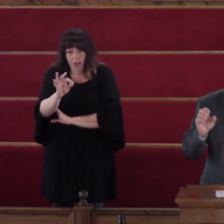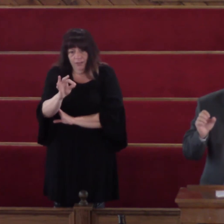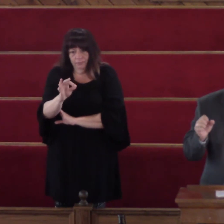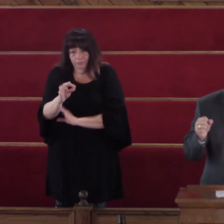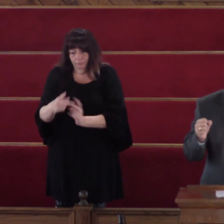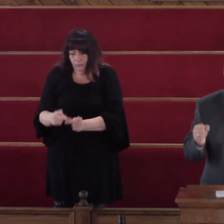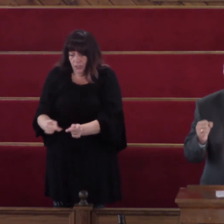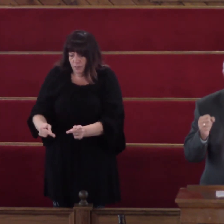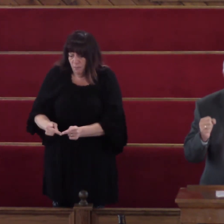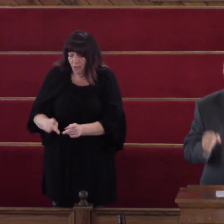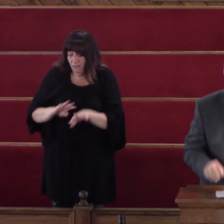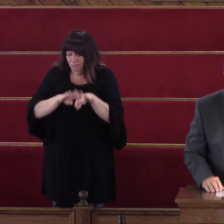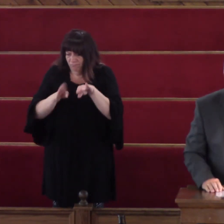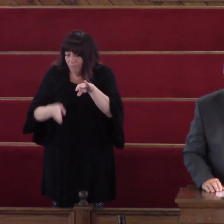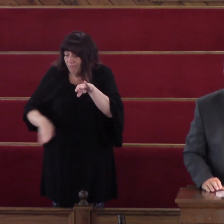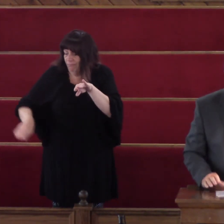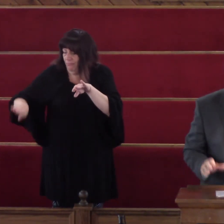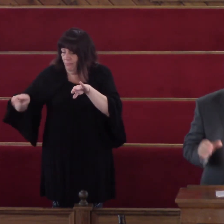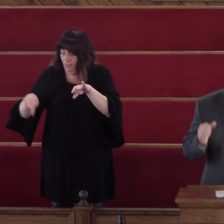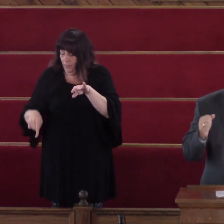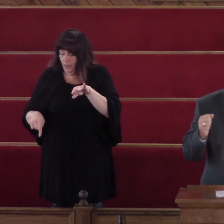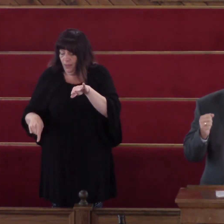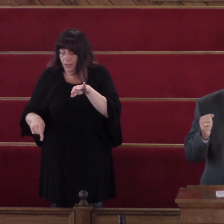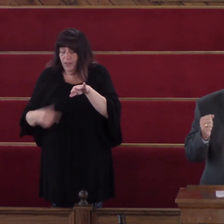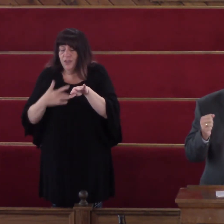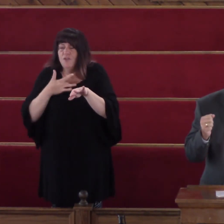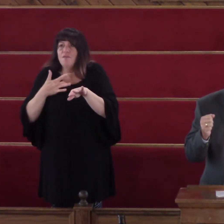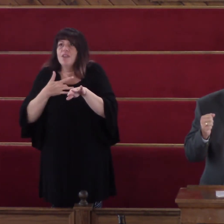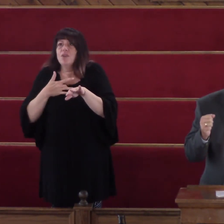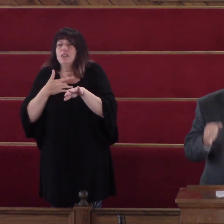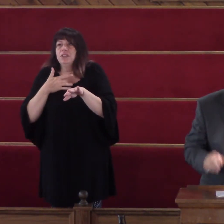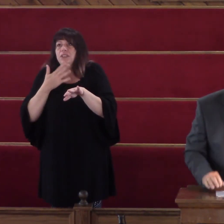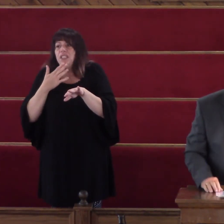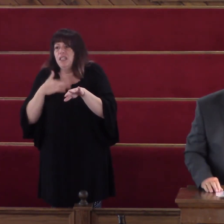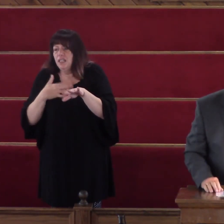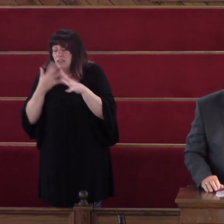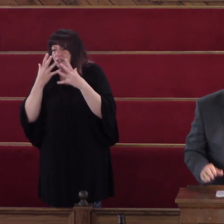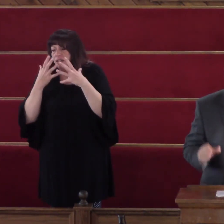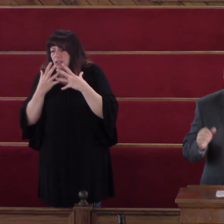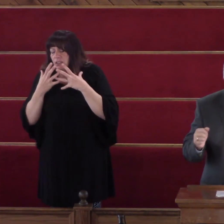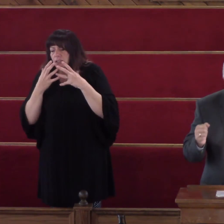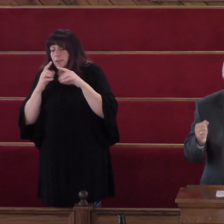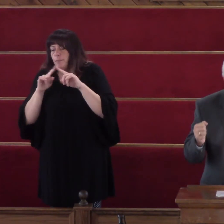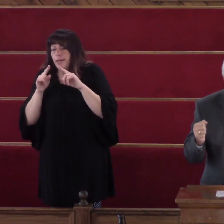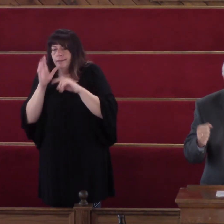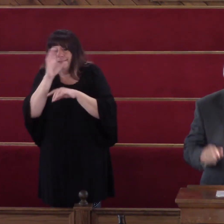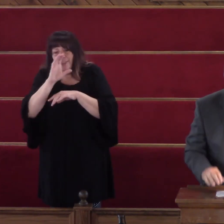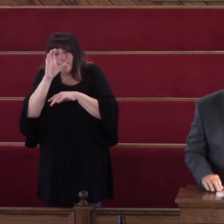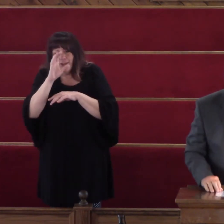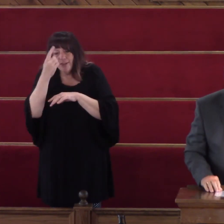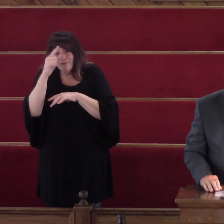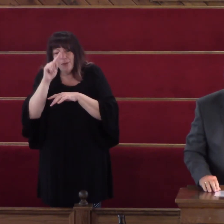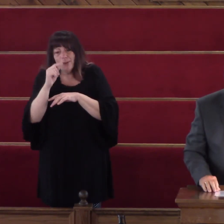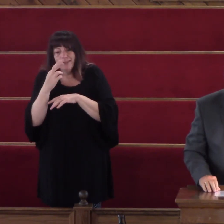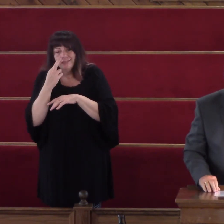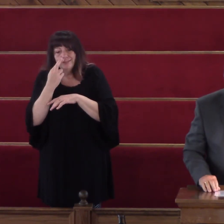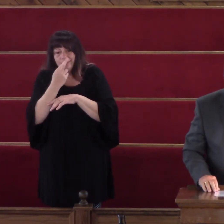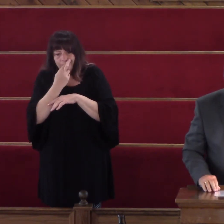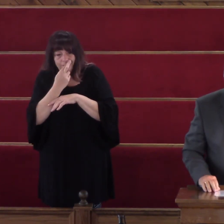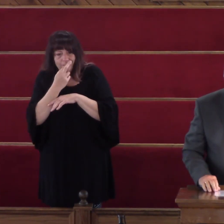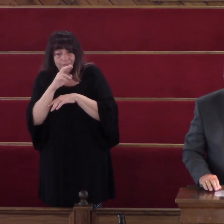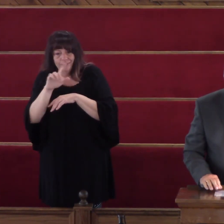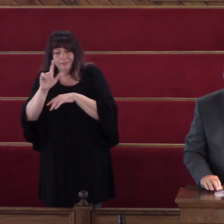of God And that lily How beautiful That it can be And then we begin To make our way out But